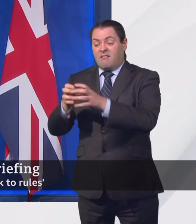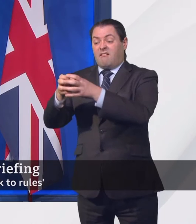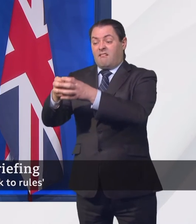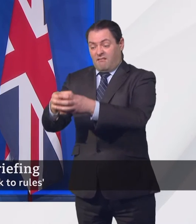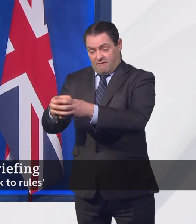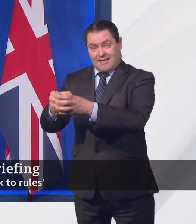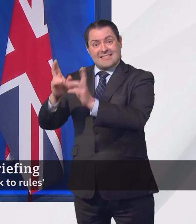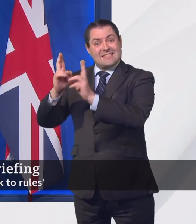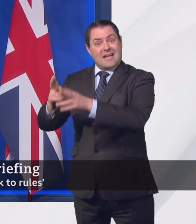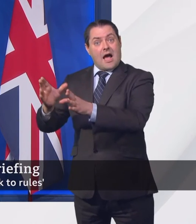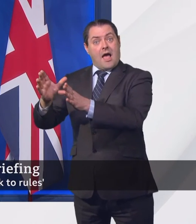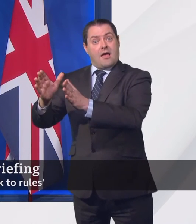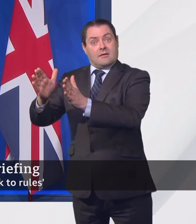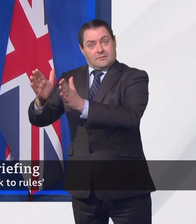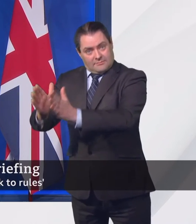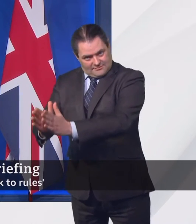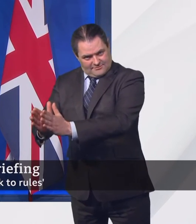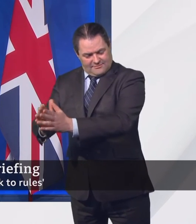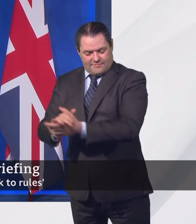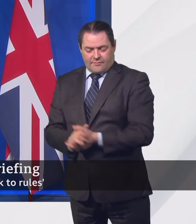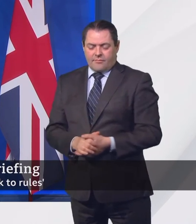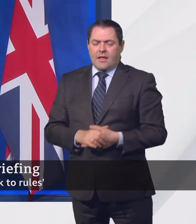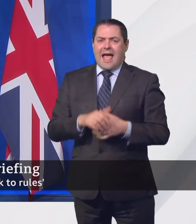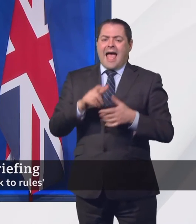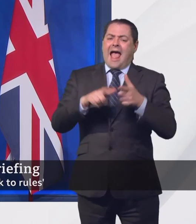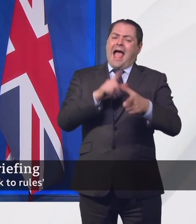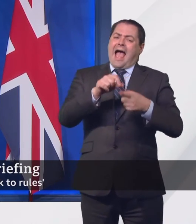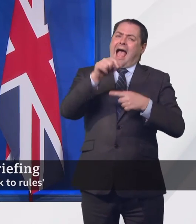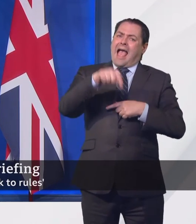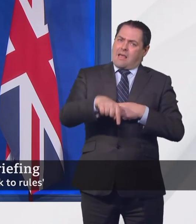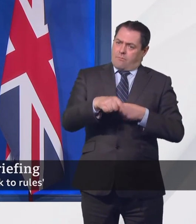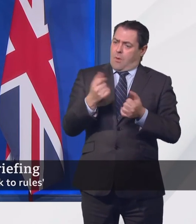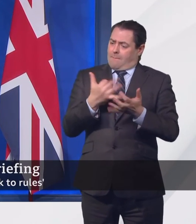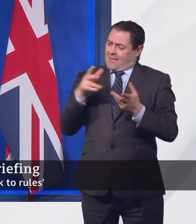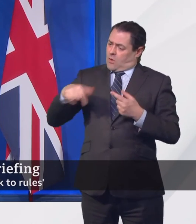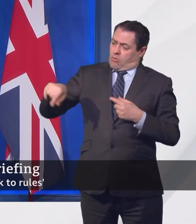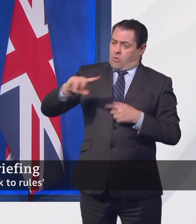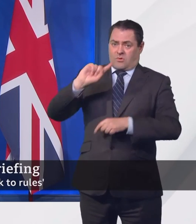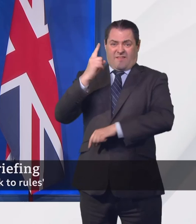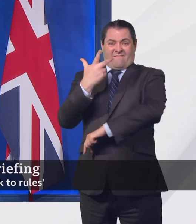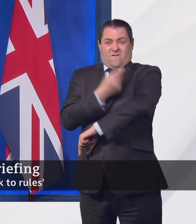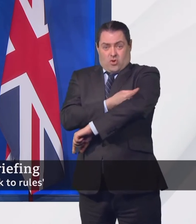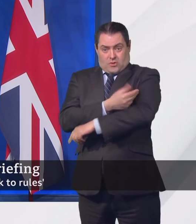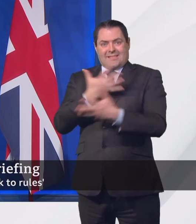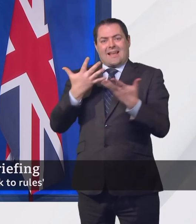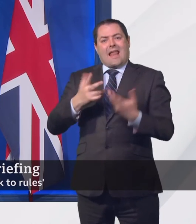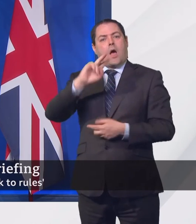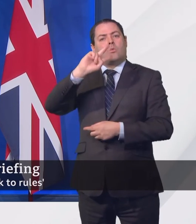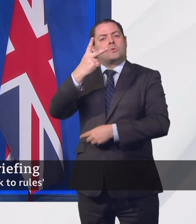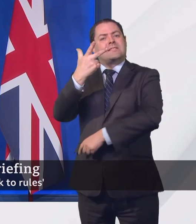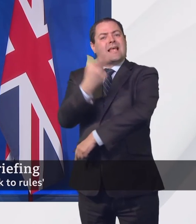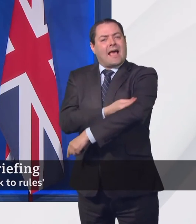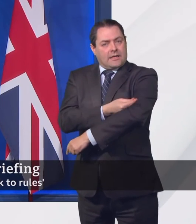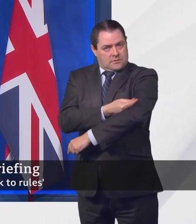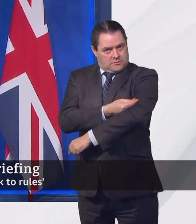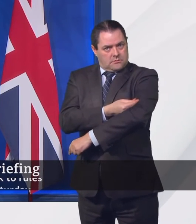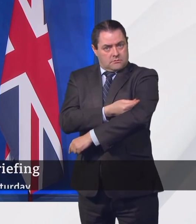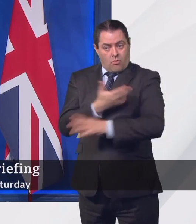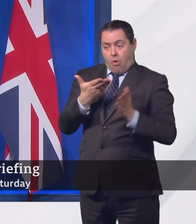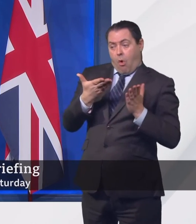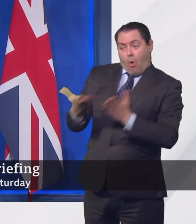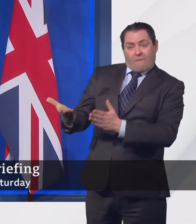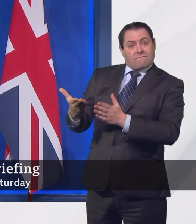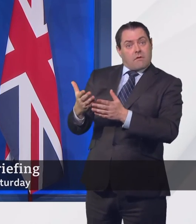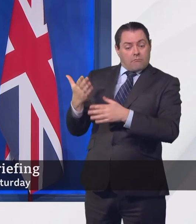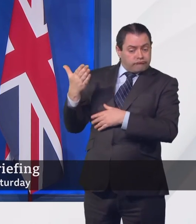dose. So for many people, April will be the second dose month. Please take up your appointment when